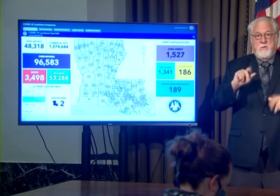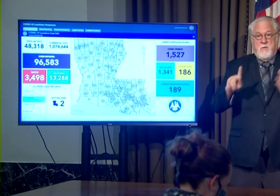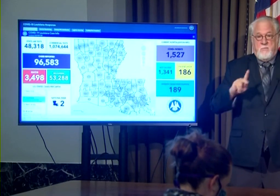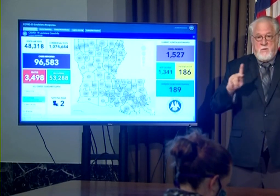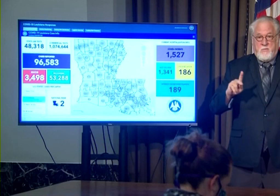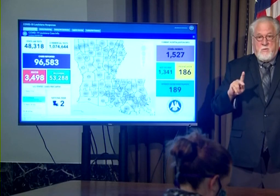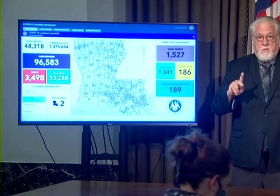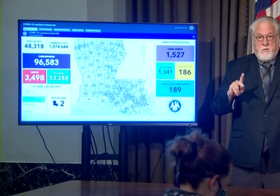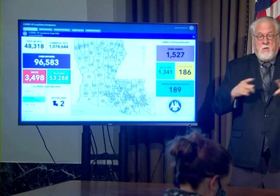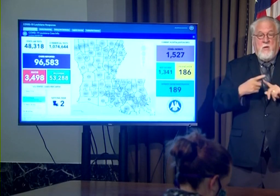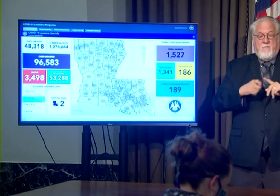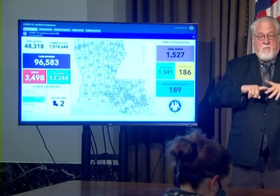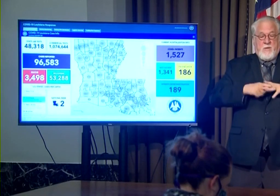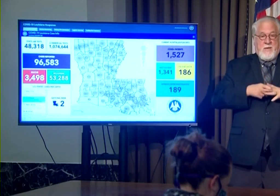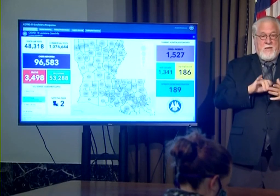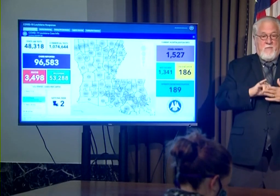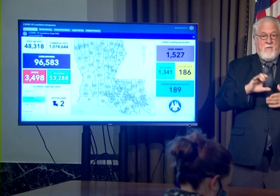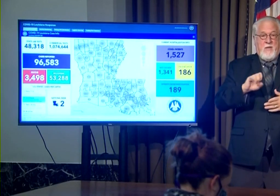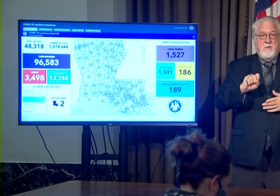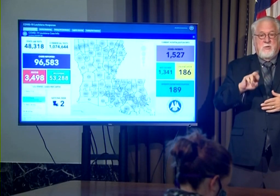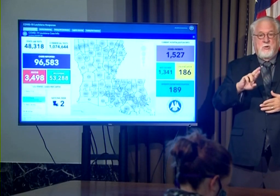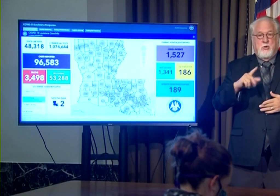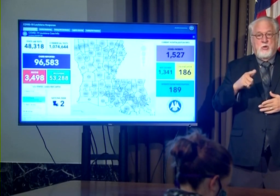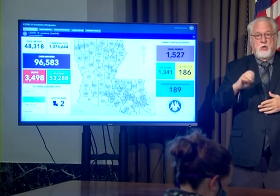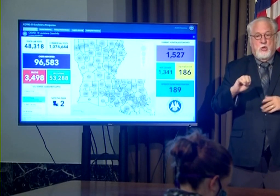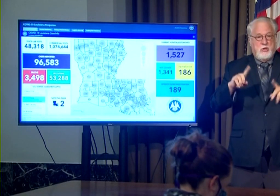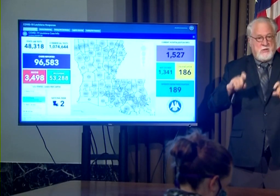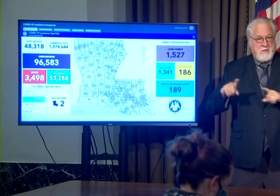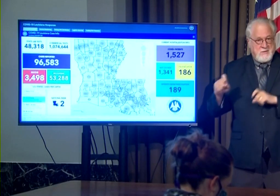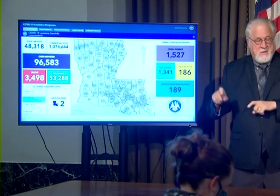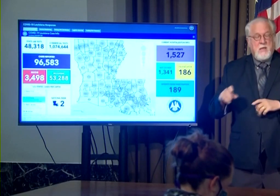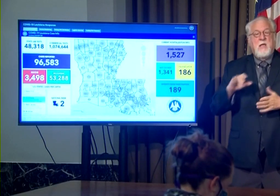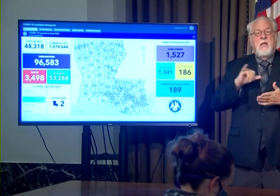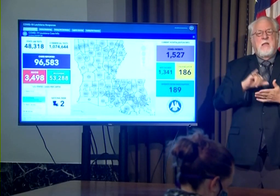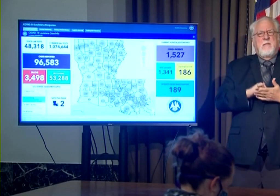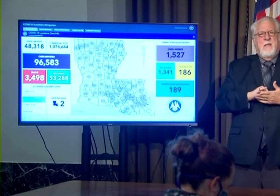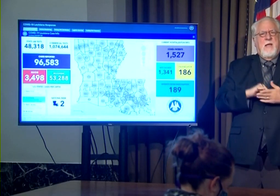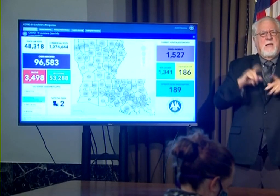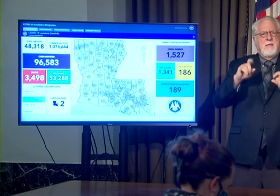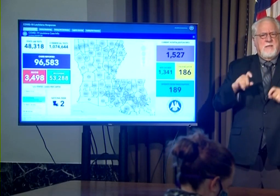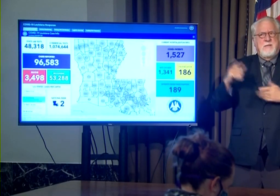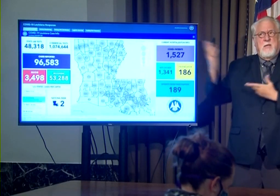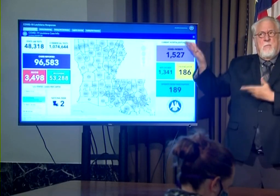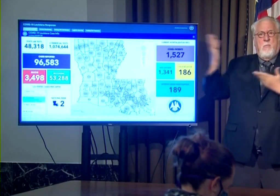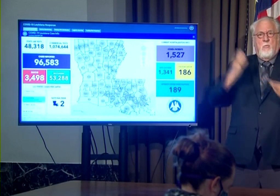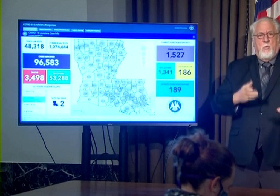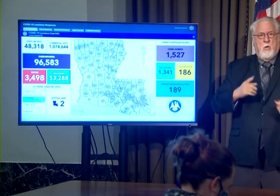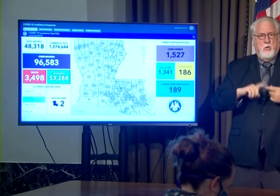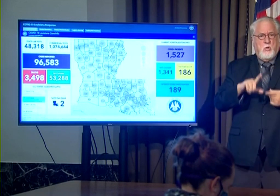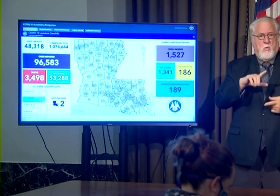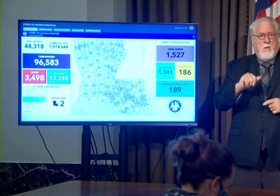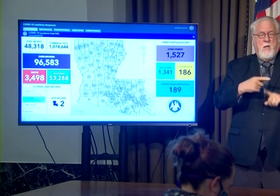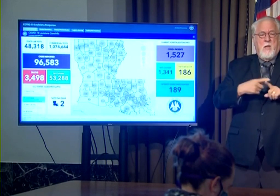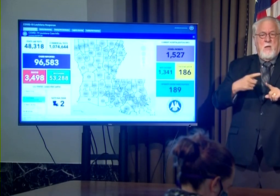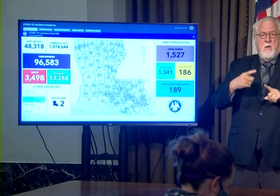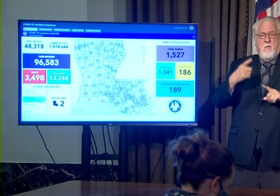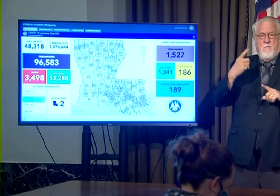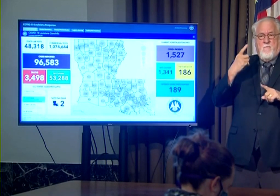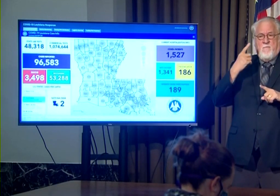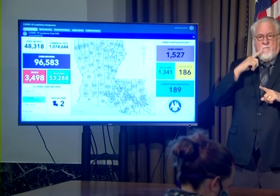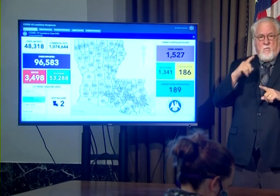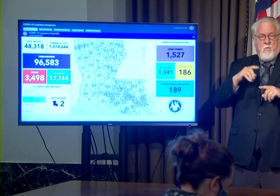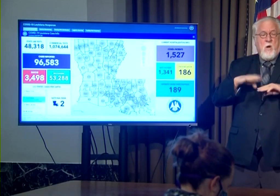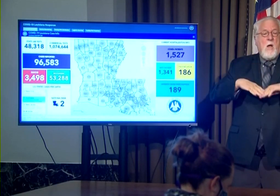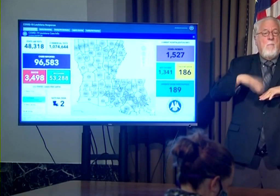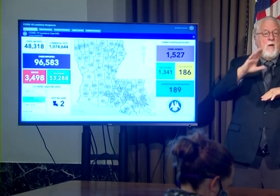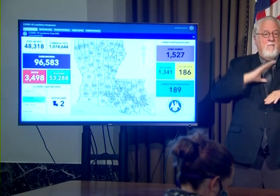since the start of that surge testing and this is testing that was brought to Louisiana to be testing above the